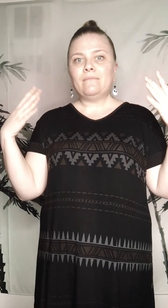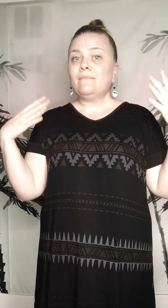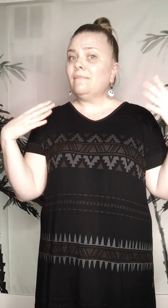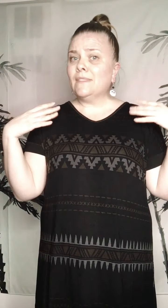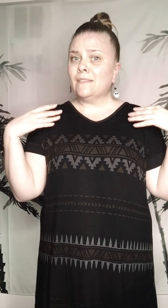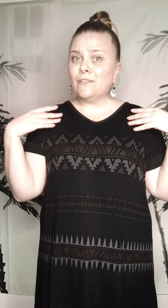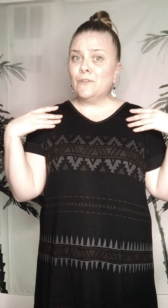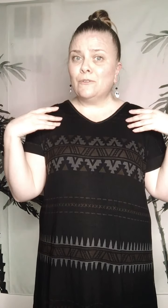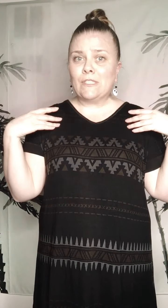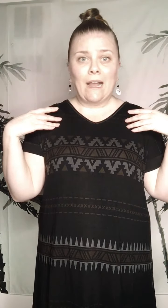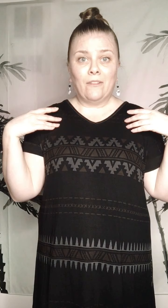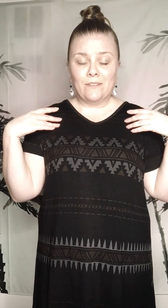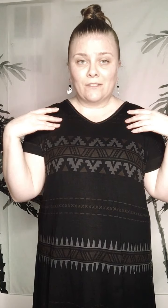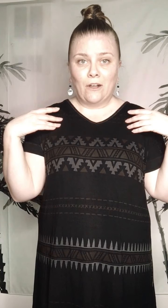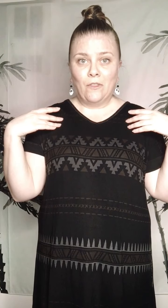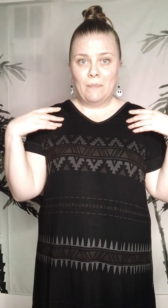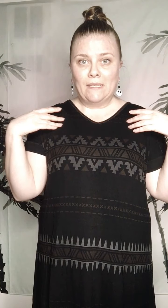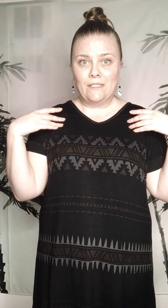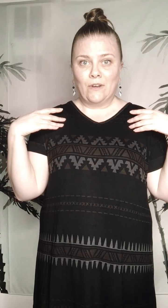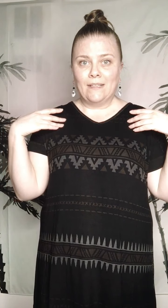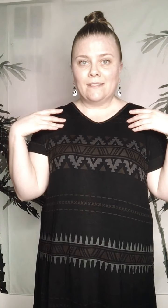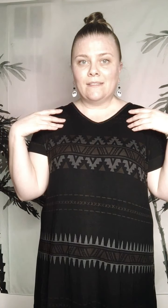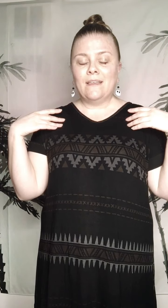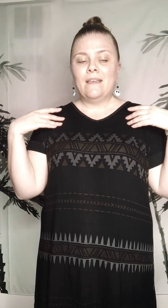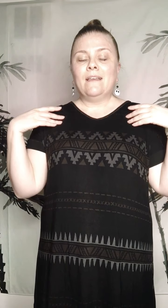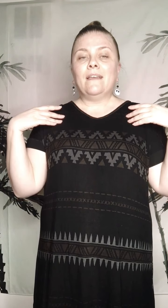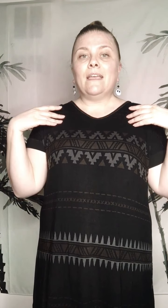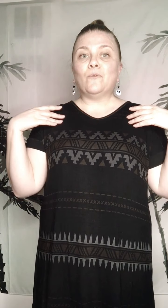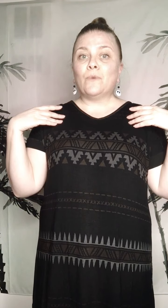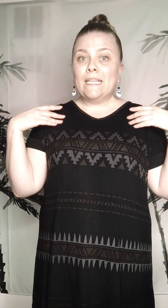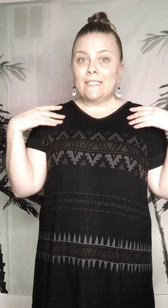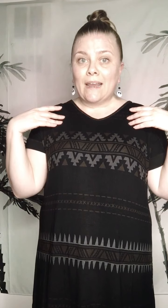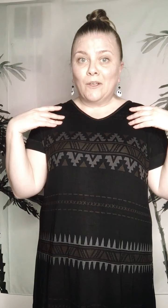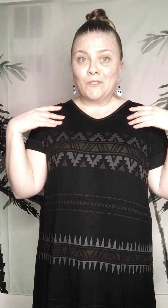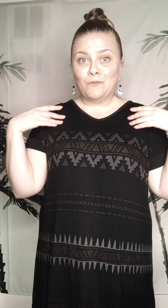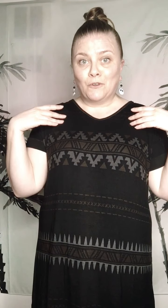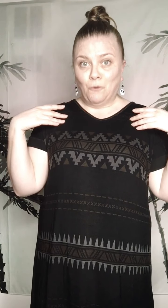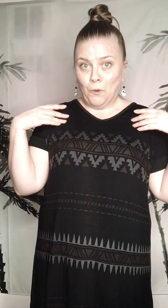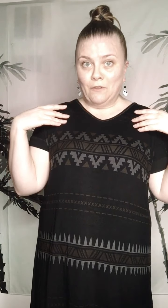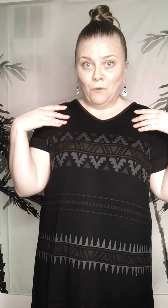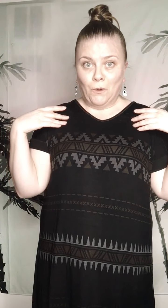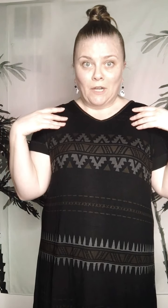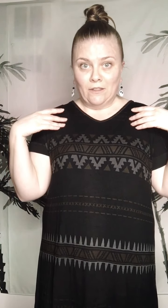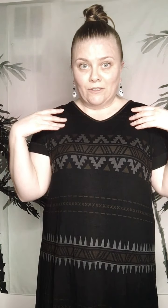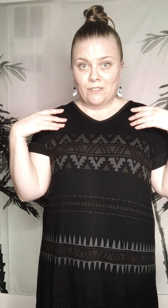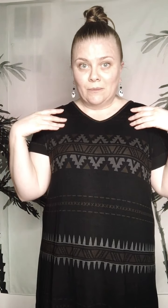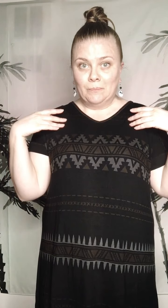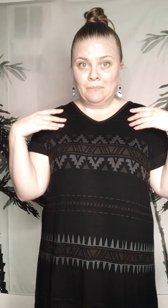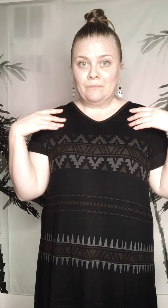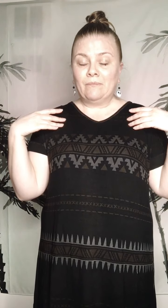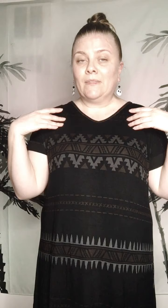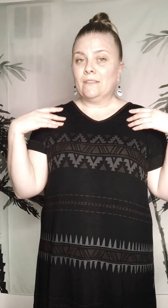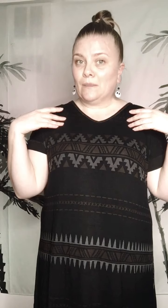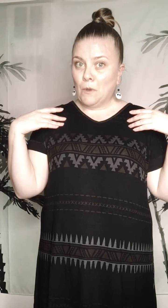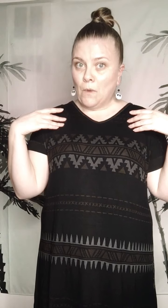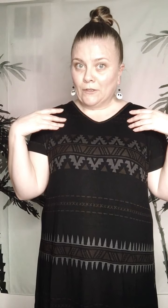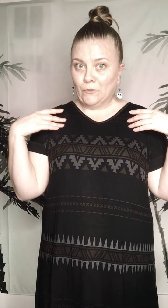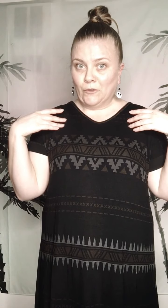This is a new style. This is called the Macy dress. It retails for $44. So let me walk you through the